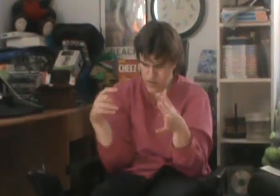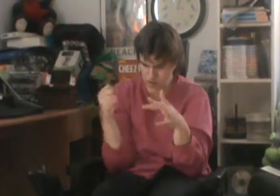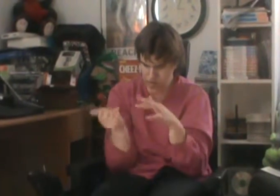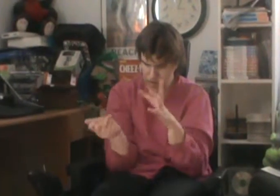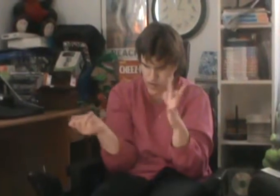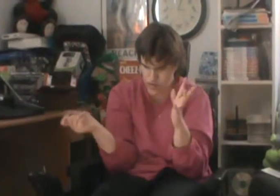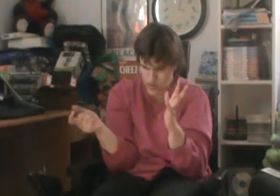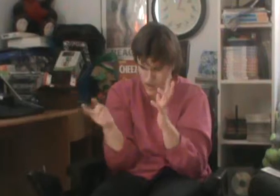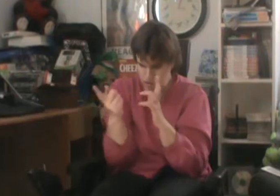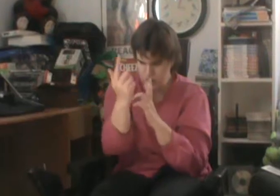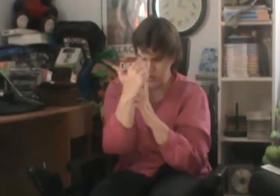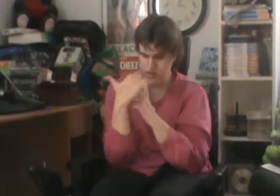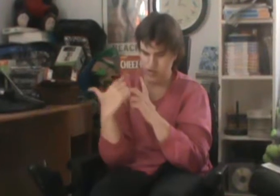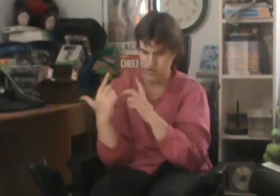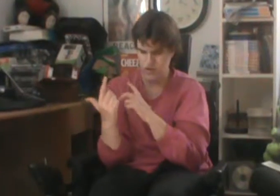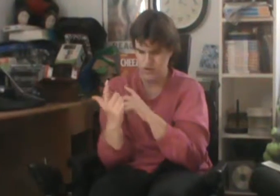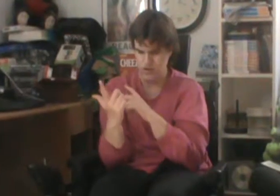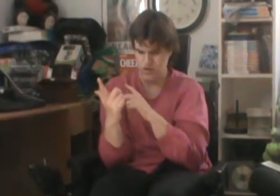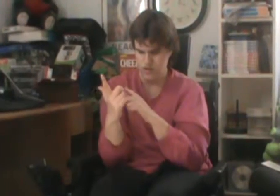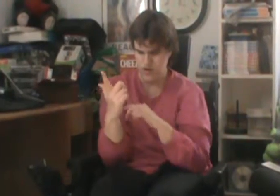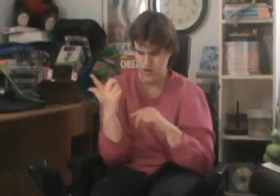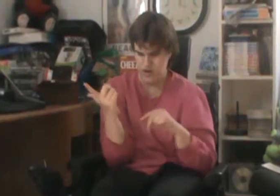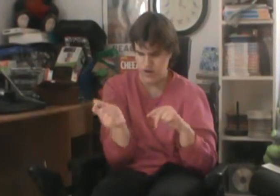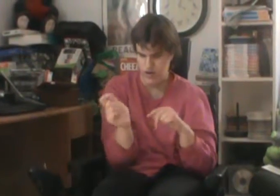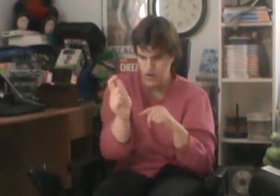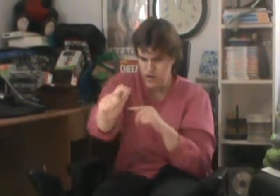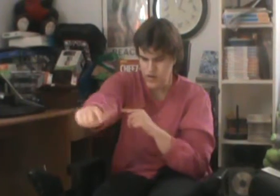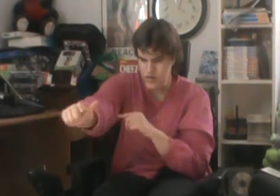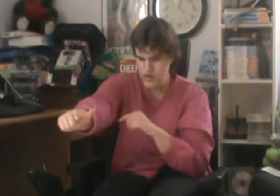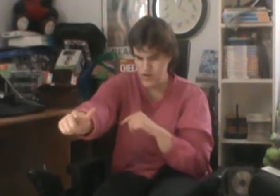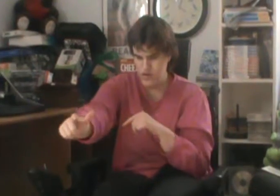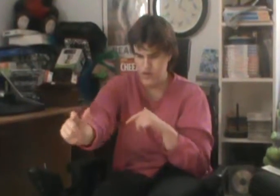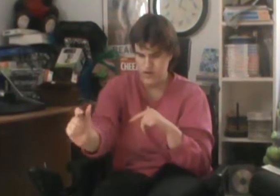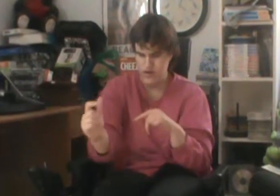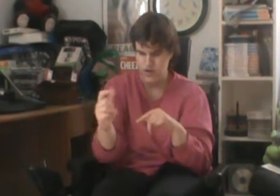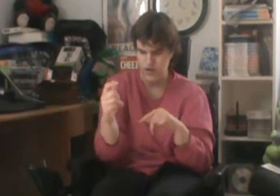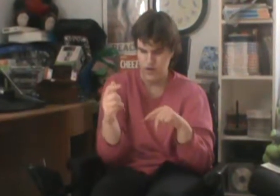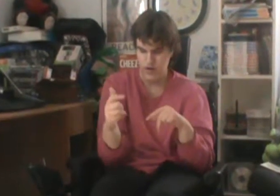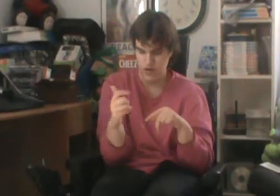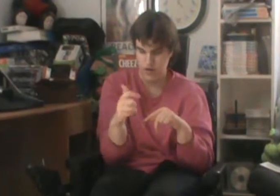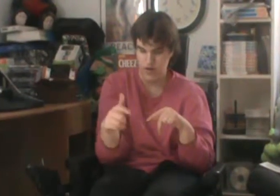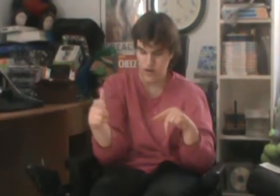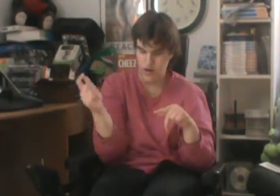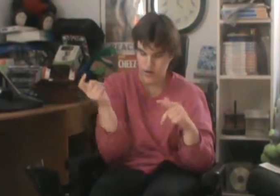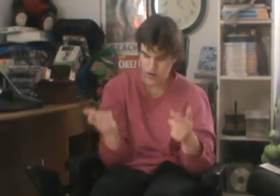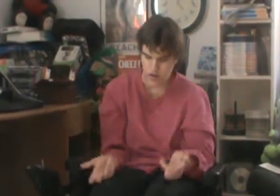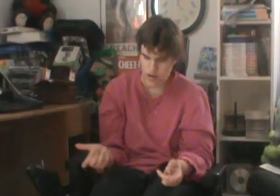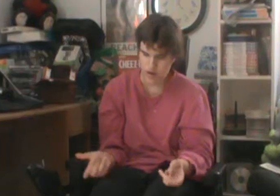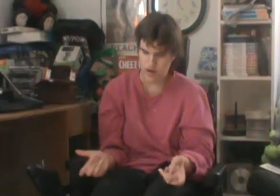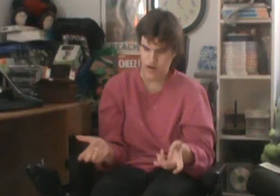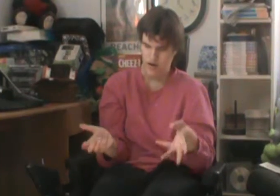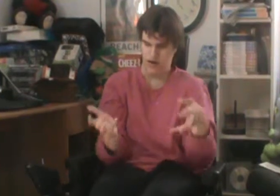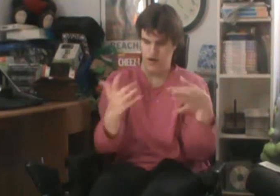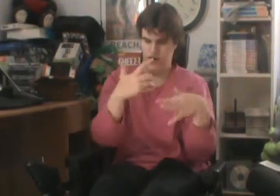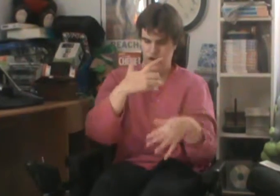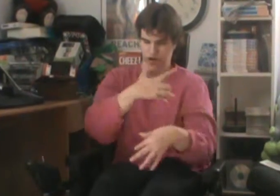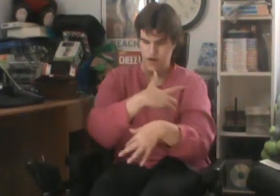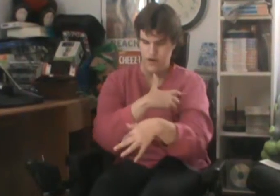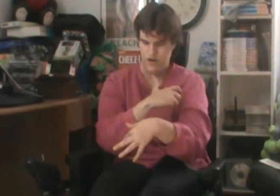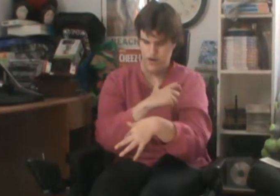didn't last It had been a long time, but later last night Baby, we caught